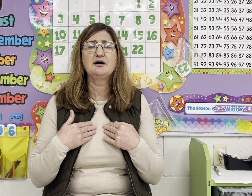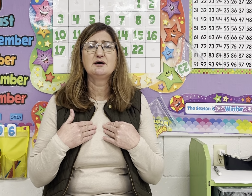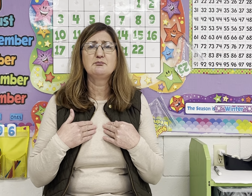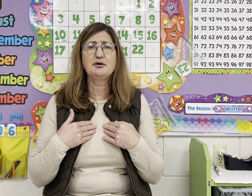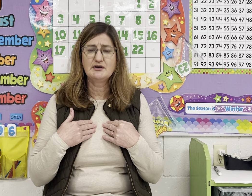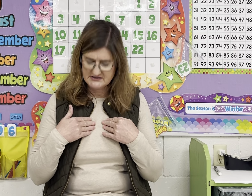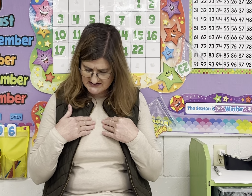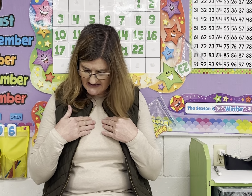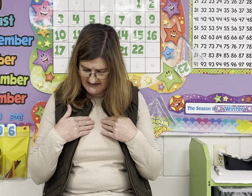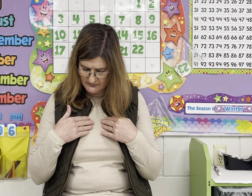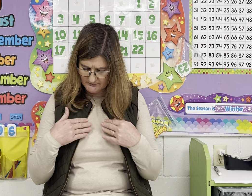saying.